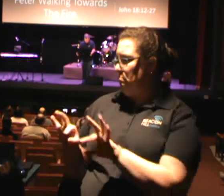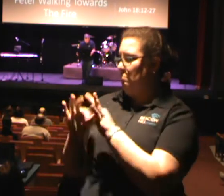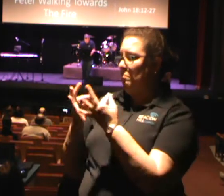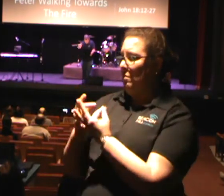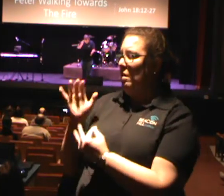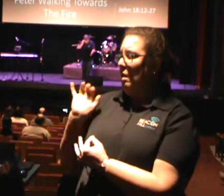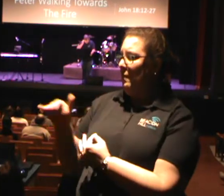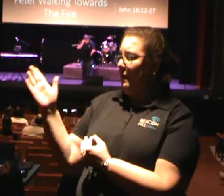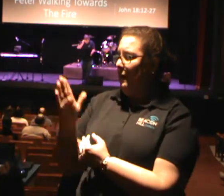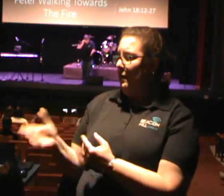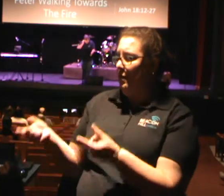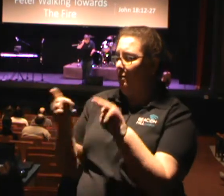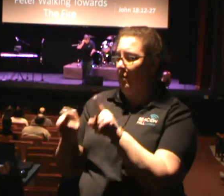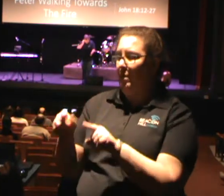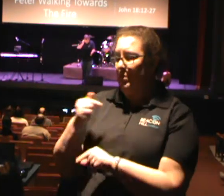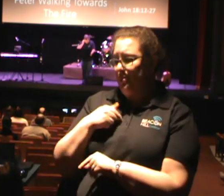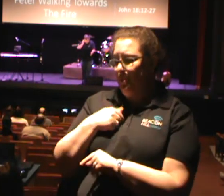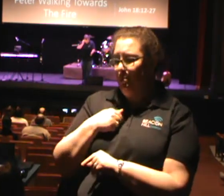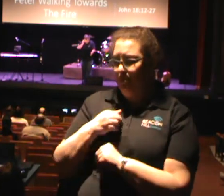One day,